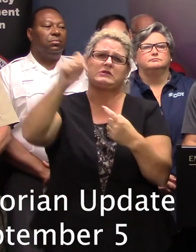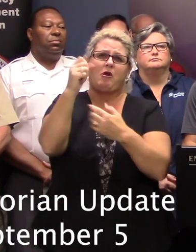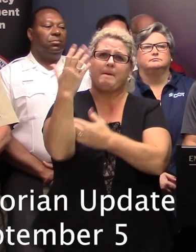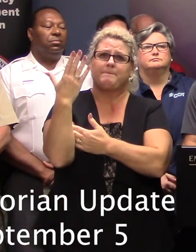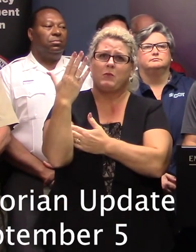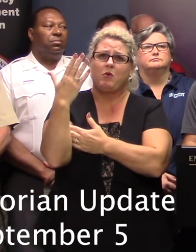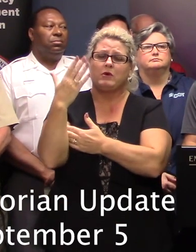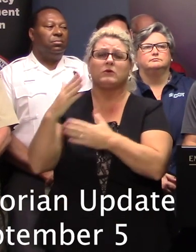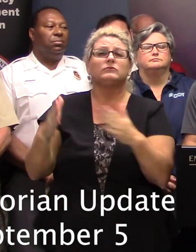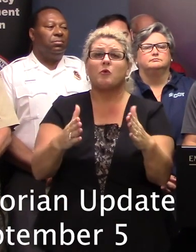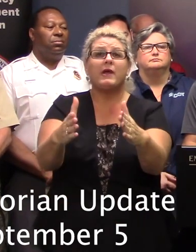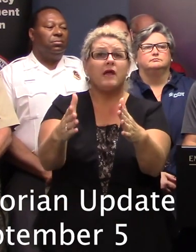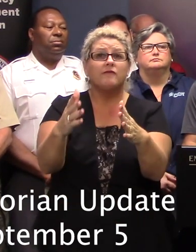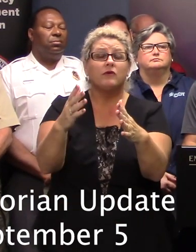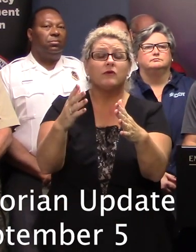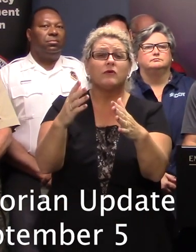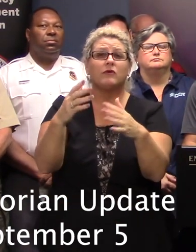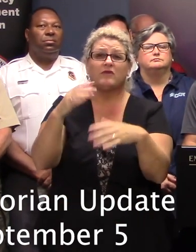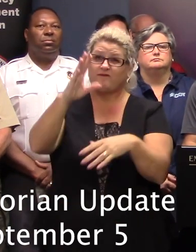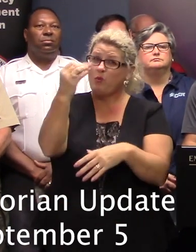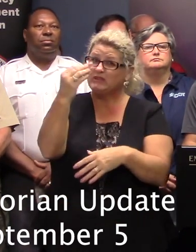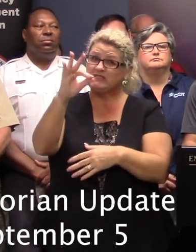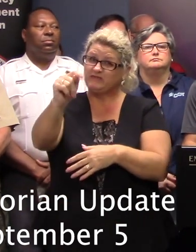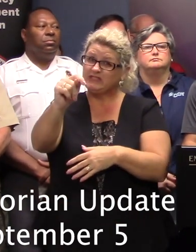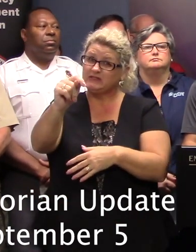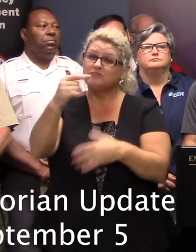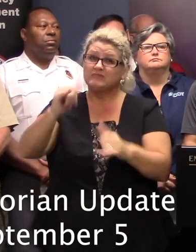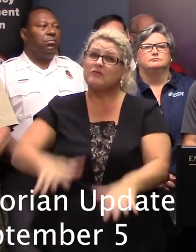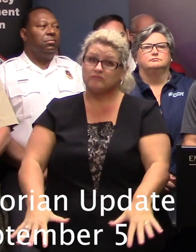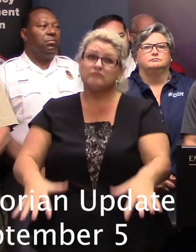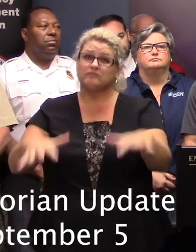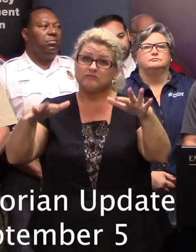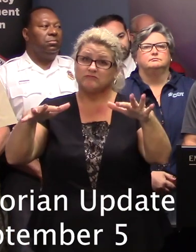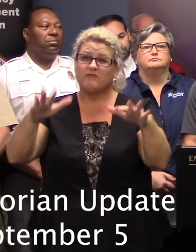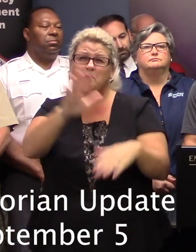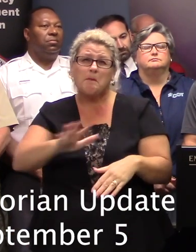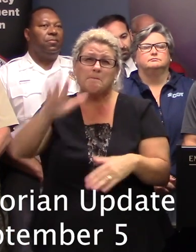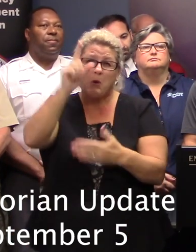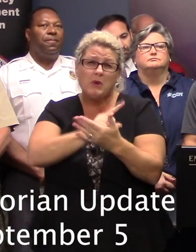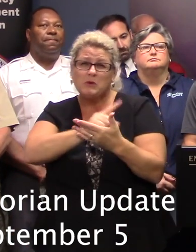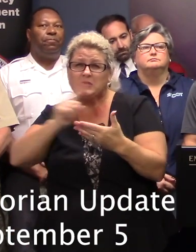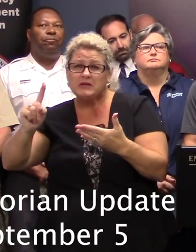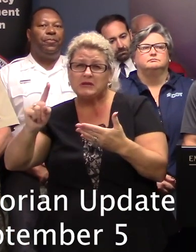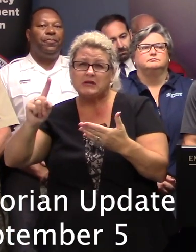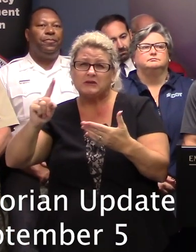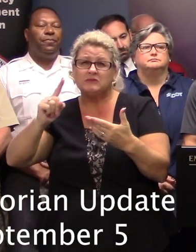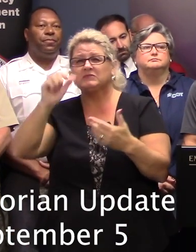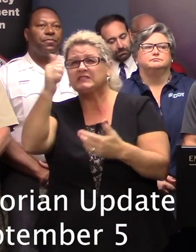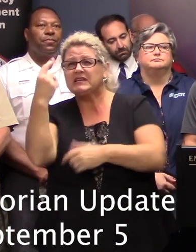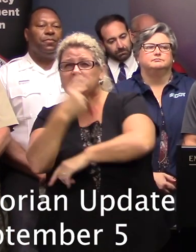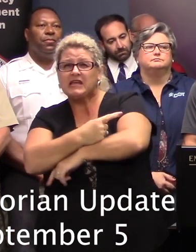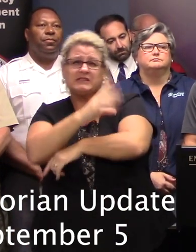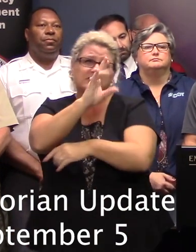will remain around 14 feet, which is still a major flood, for the next week to 10 days. And